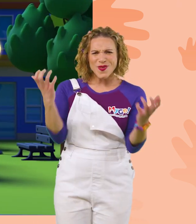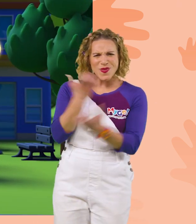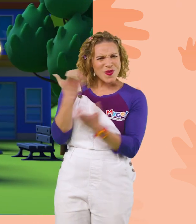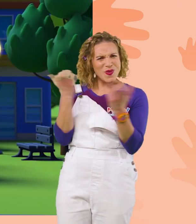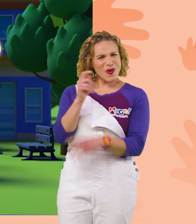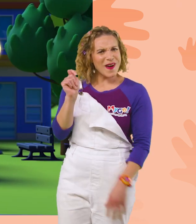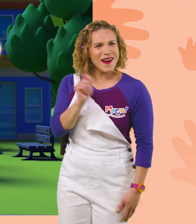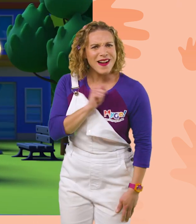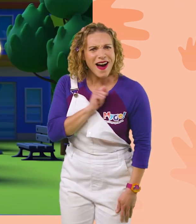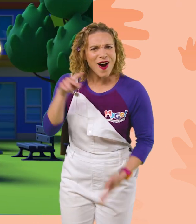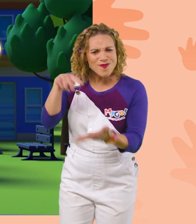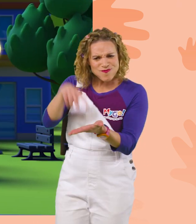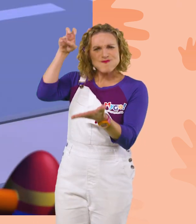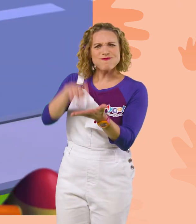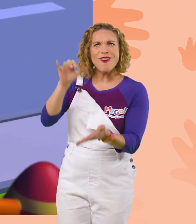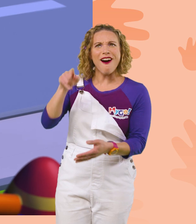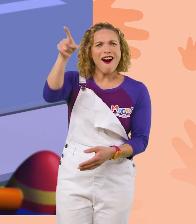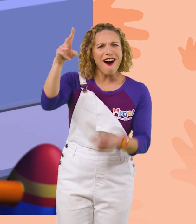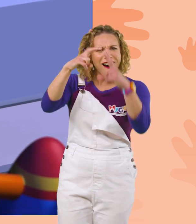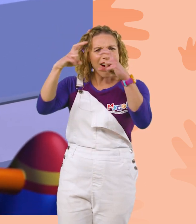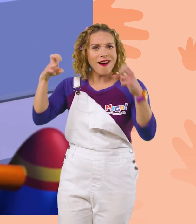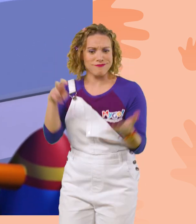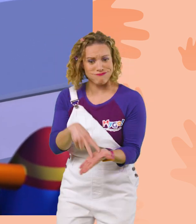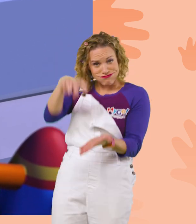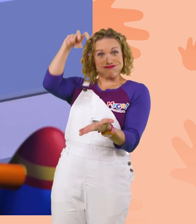Whoa, Tabs, that bouncy castle is out of this world!